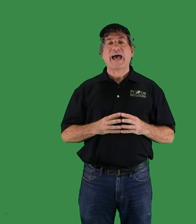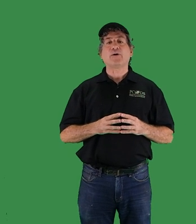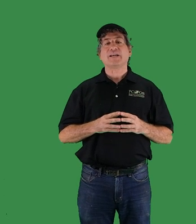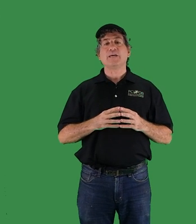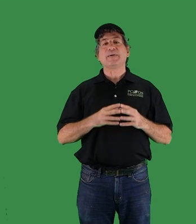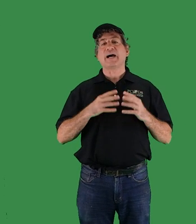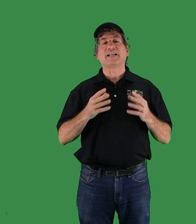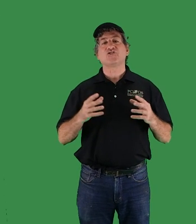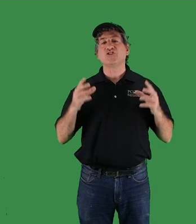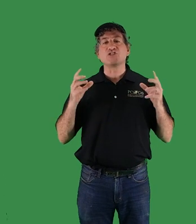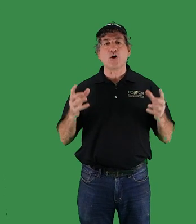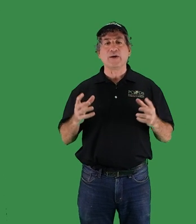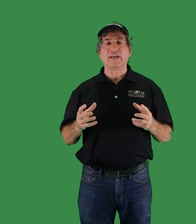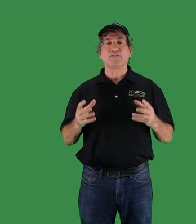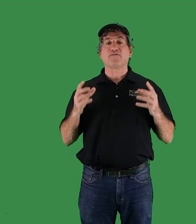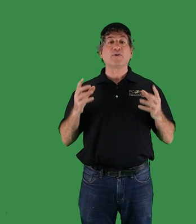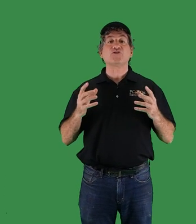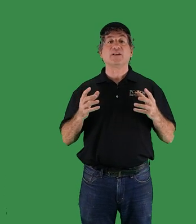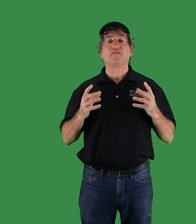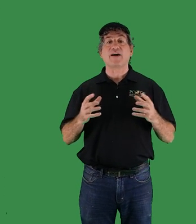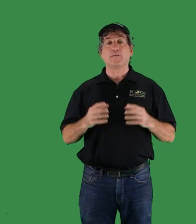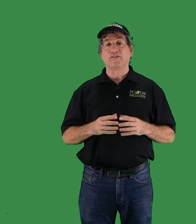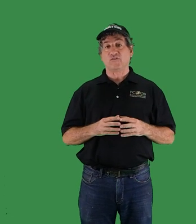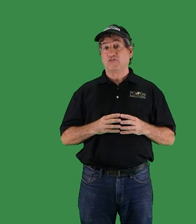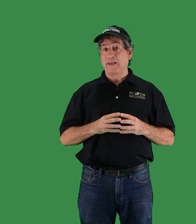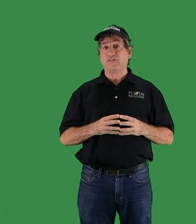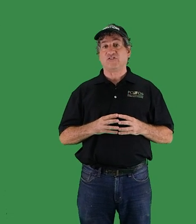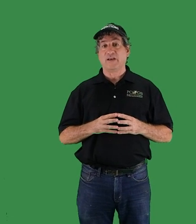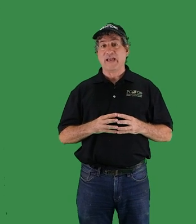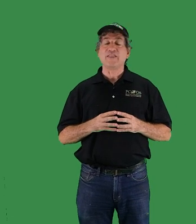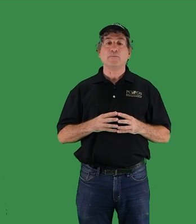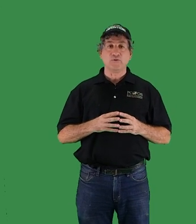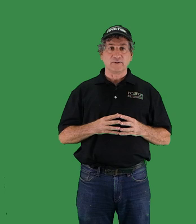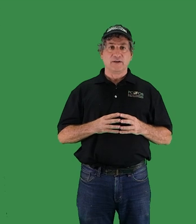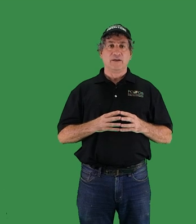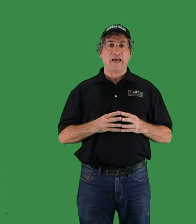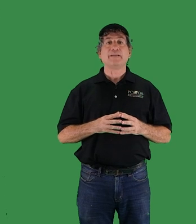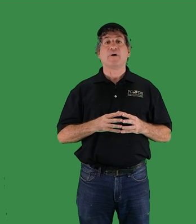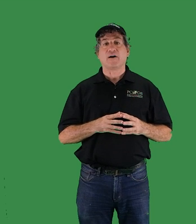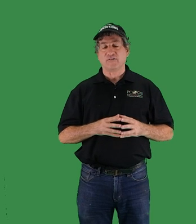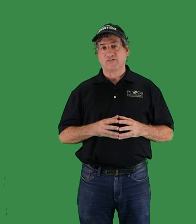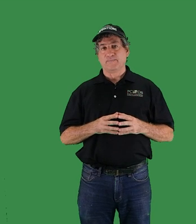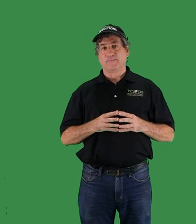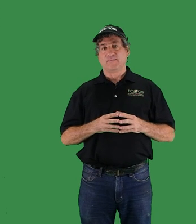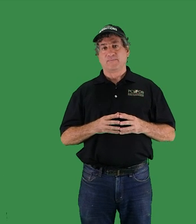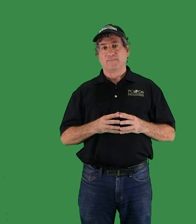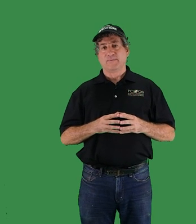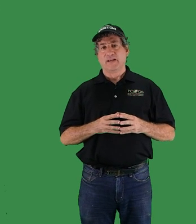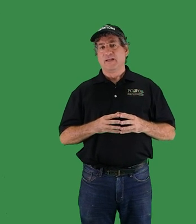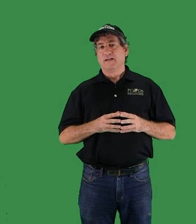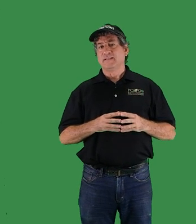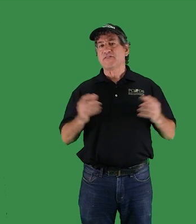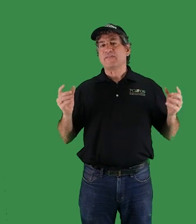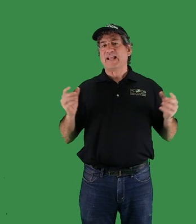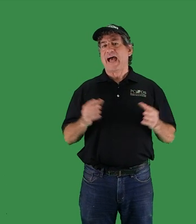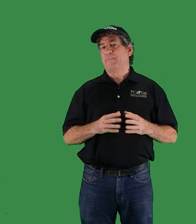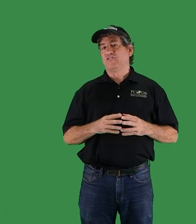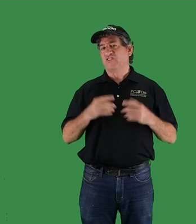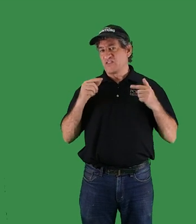how to keep ecologies going in the frigid environments of space and the Moon and Mars. Nothing that happens to